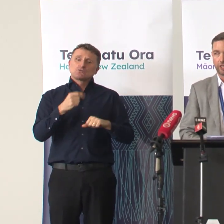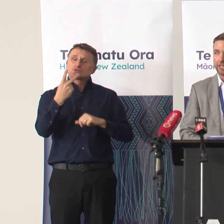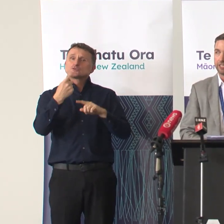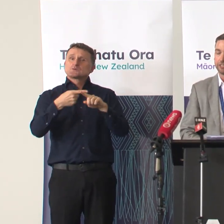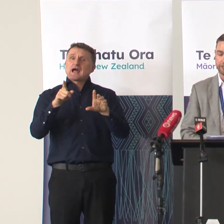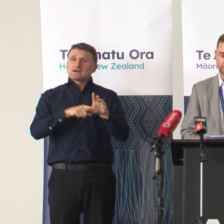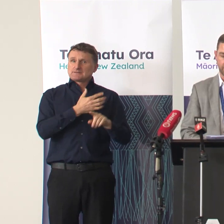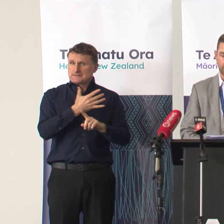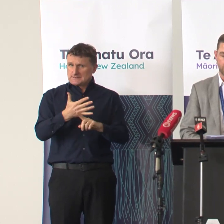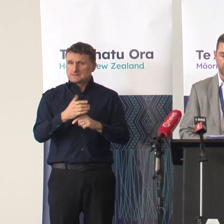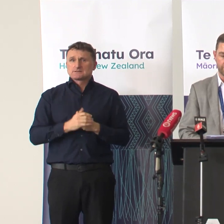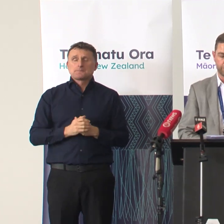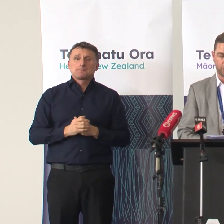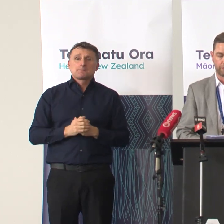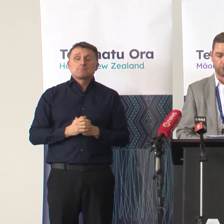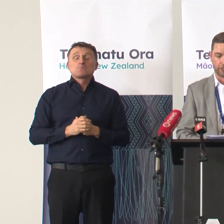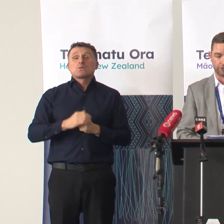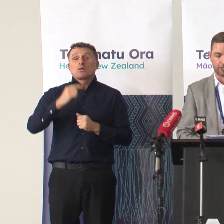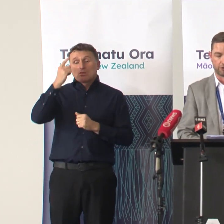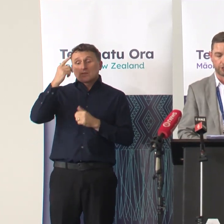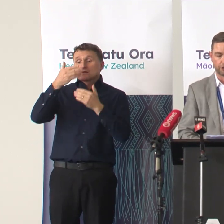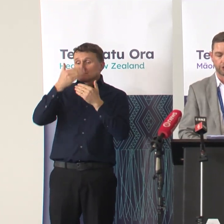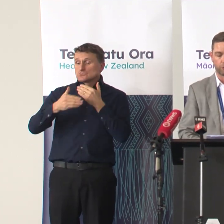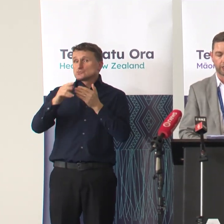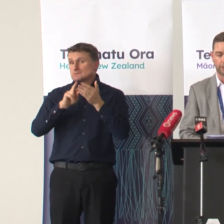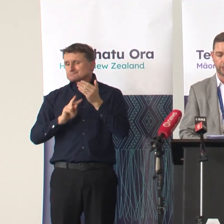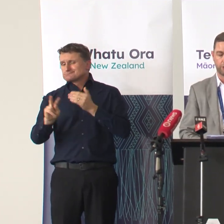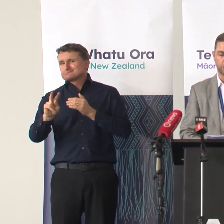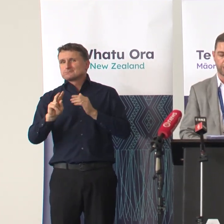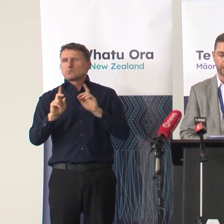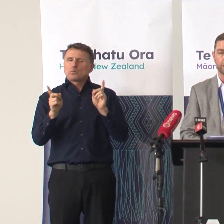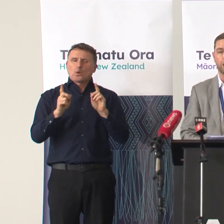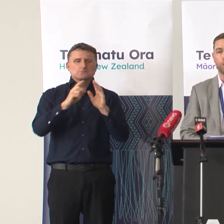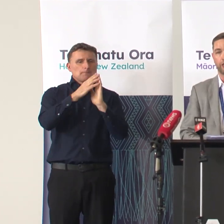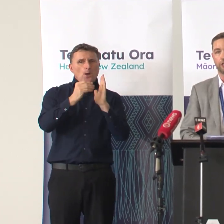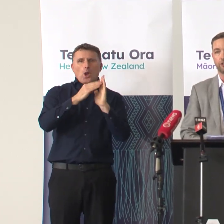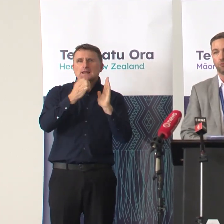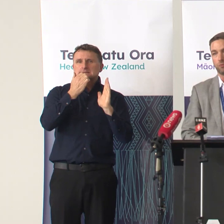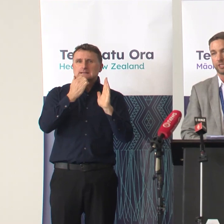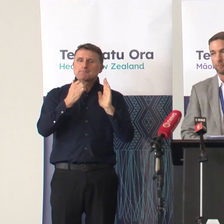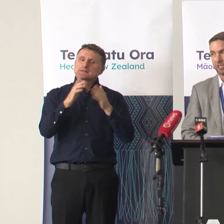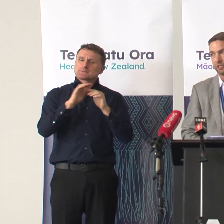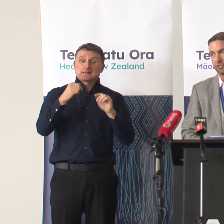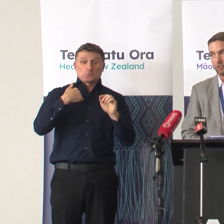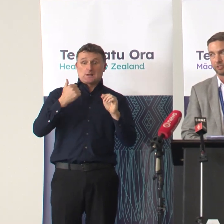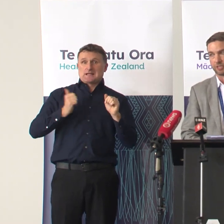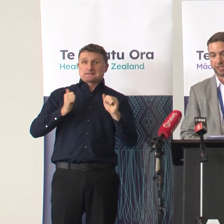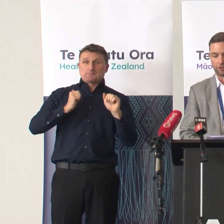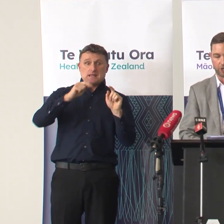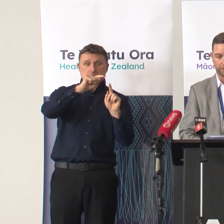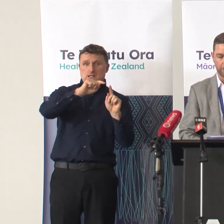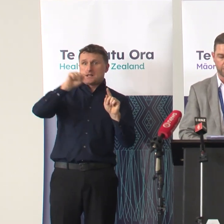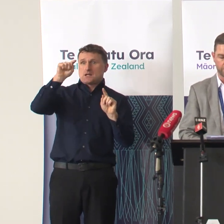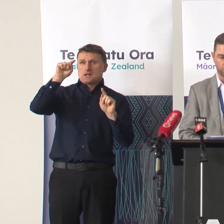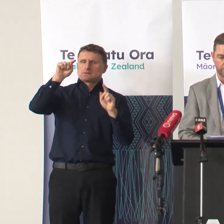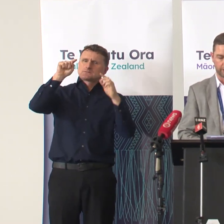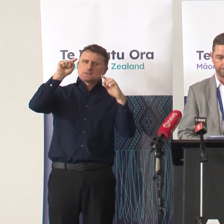Looking ahead the modelling from COVID modelling Aotearoa shows that we are continuing to track at the lower end of what was expected in terms of a second